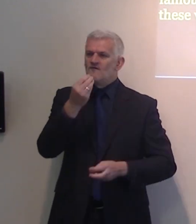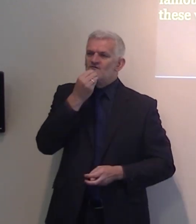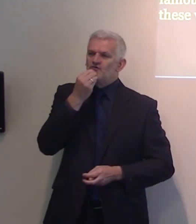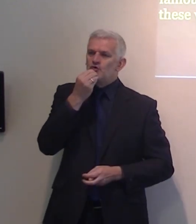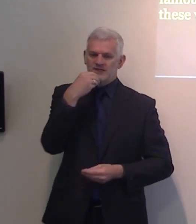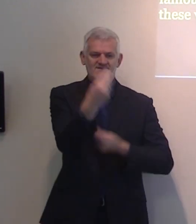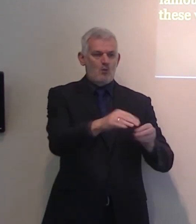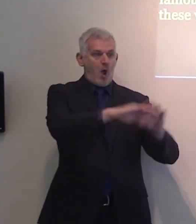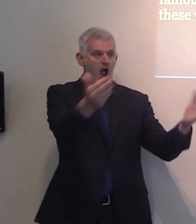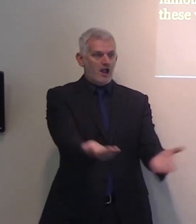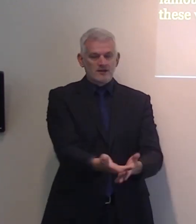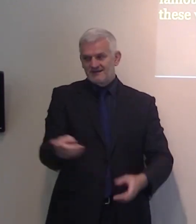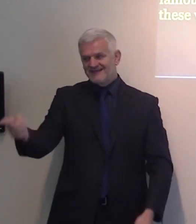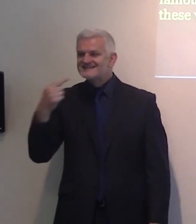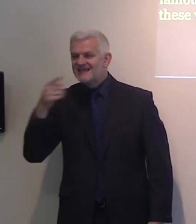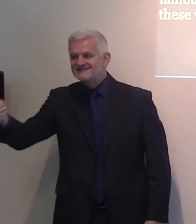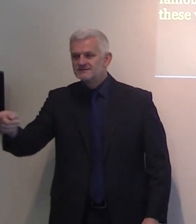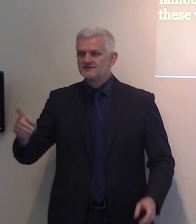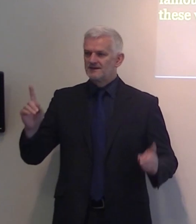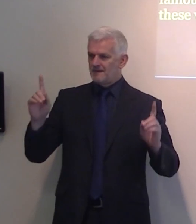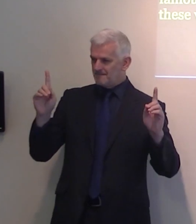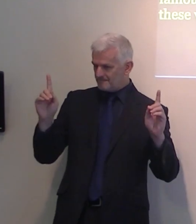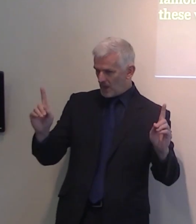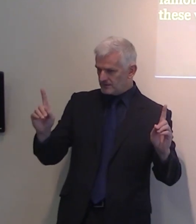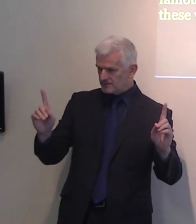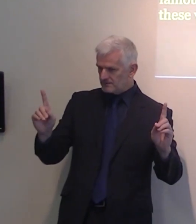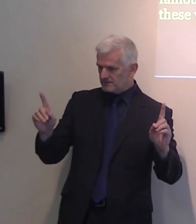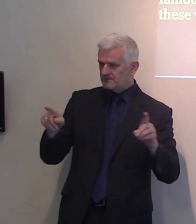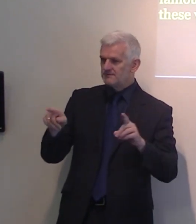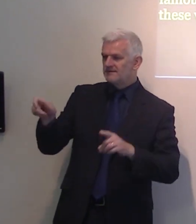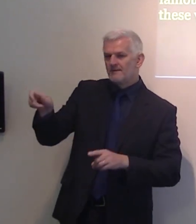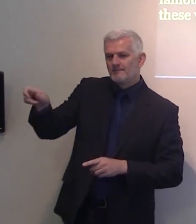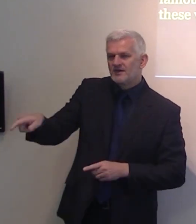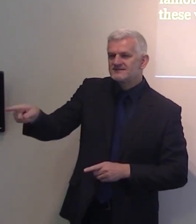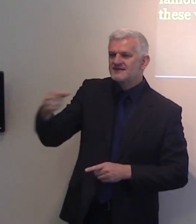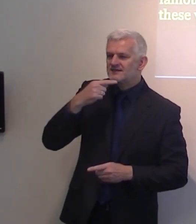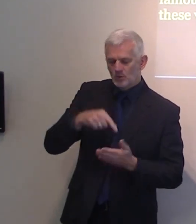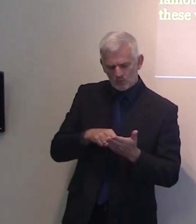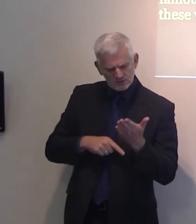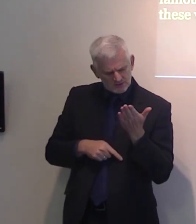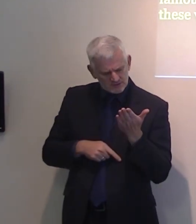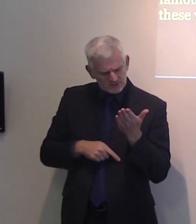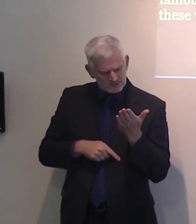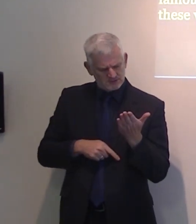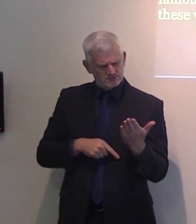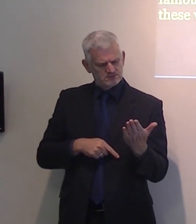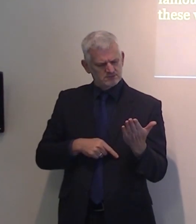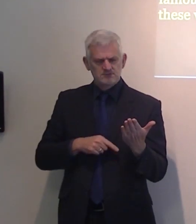But unfortunately the same non-believer said, I like your Christ, but I